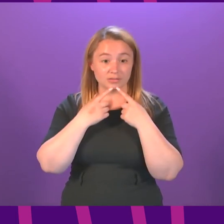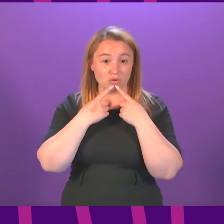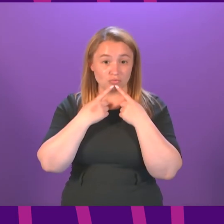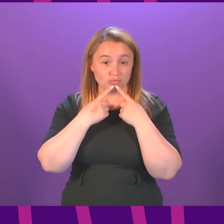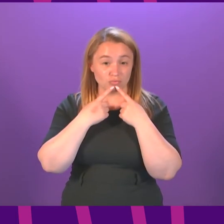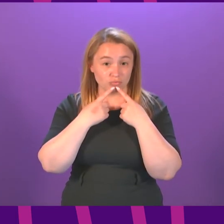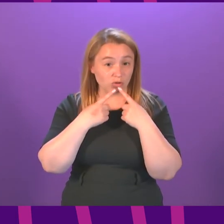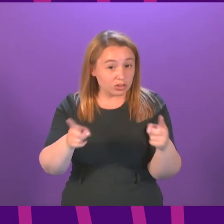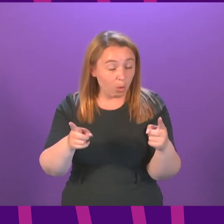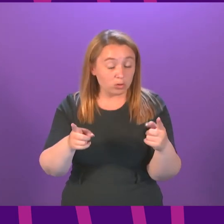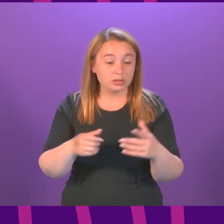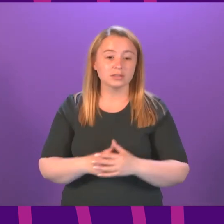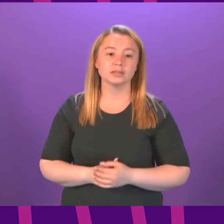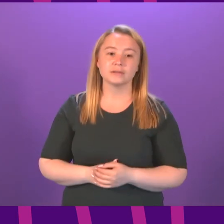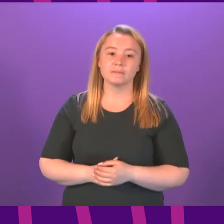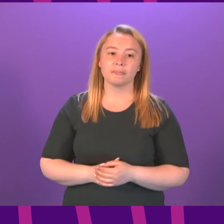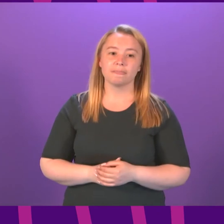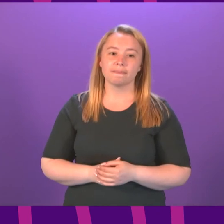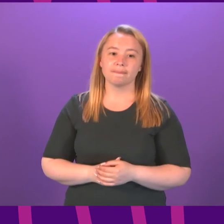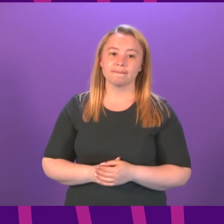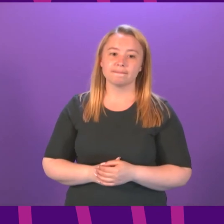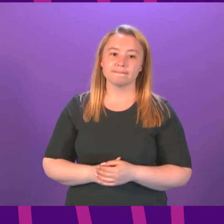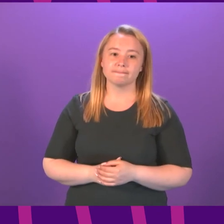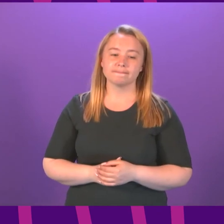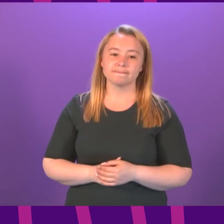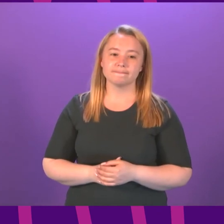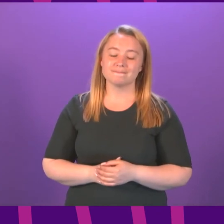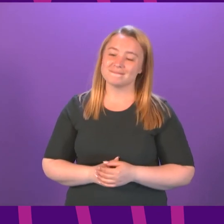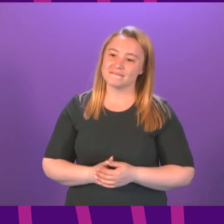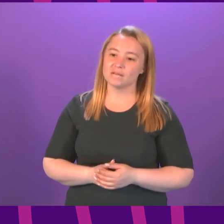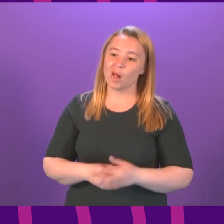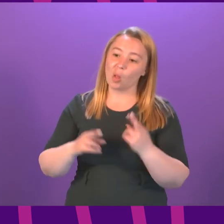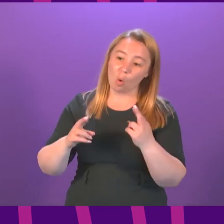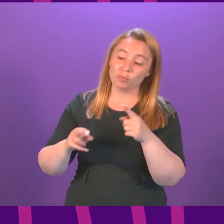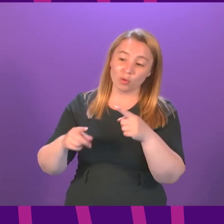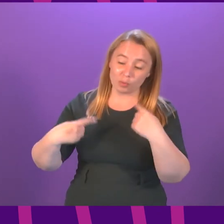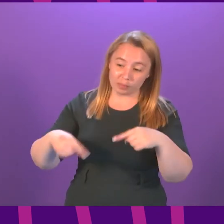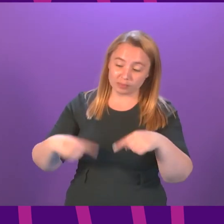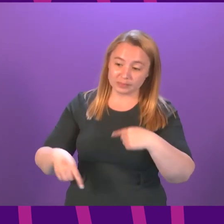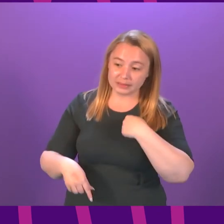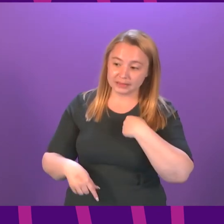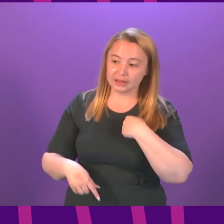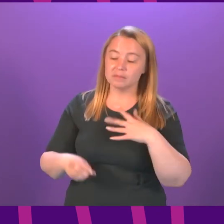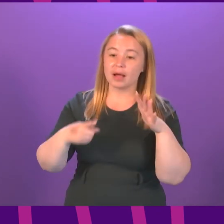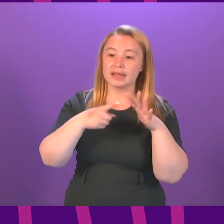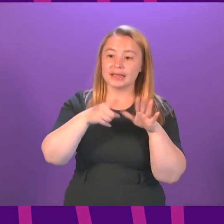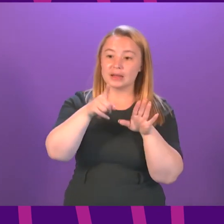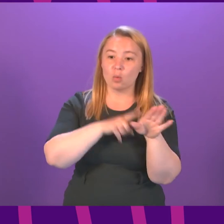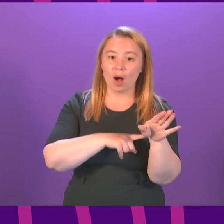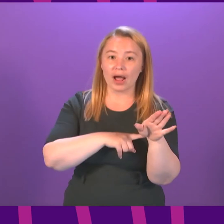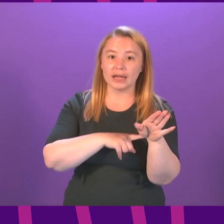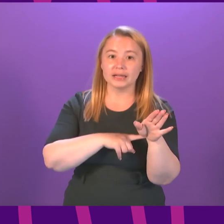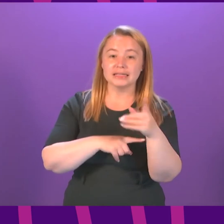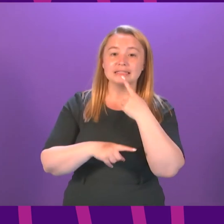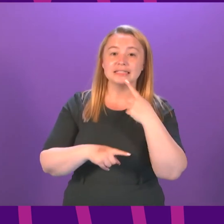I would say President Officer with your permission I think yesterday's EY Scotland attractiveness survey